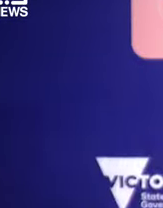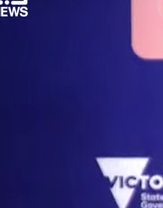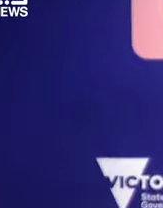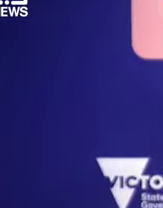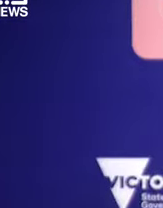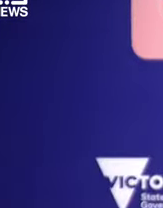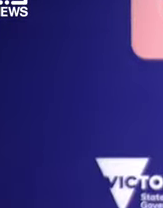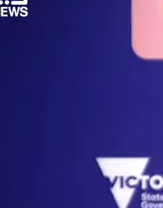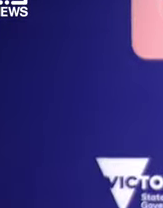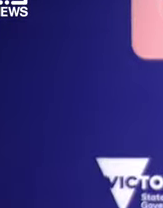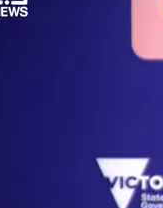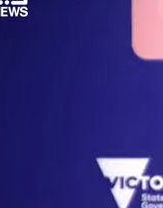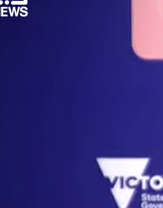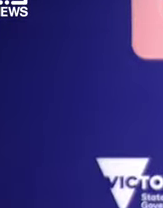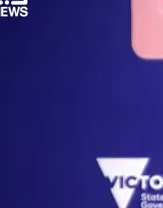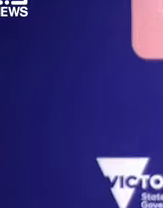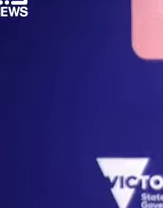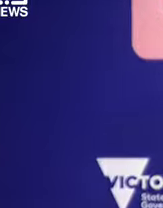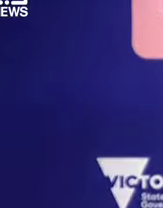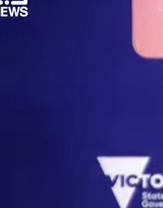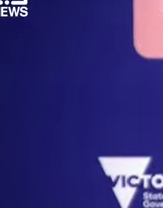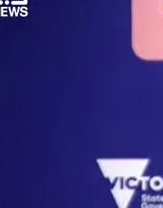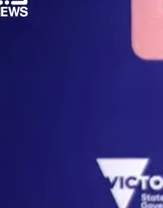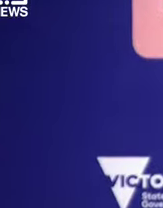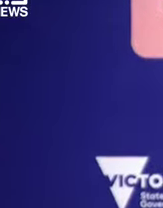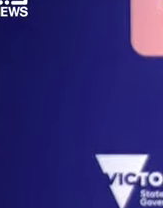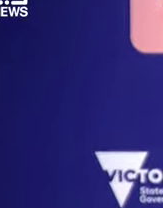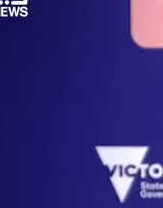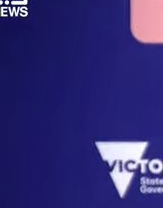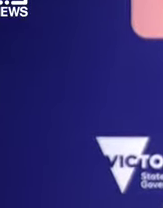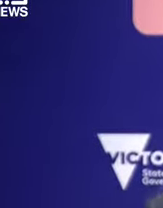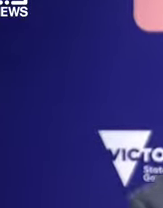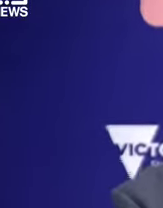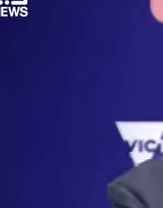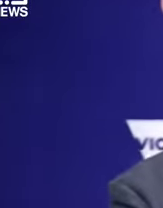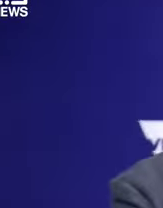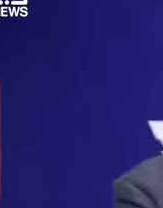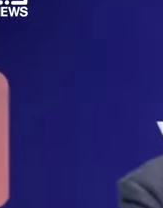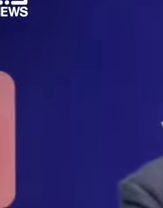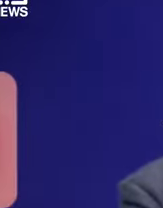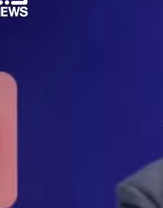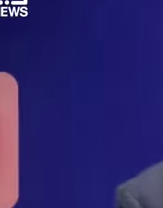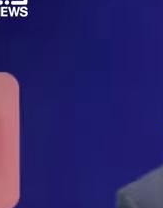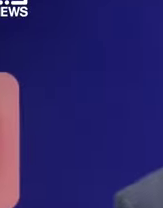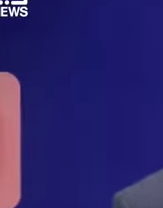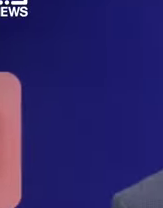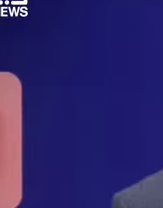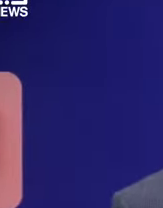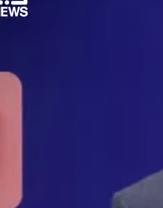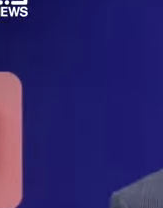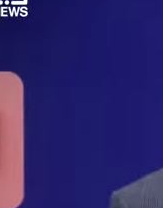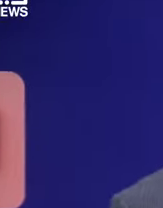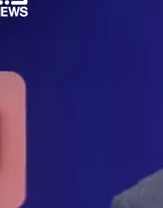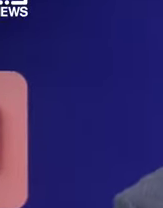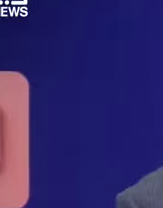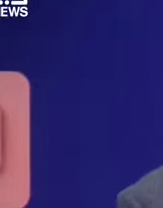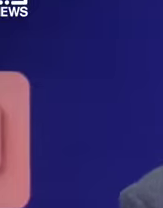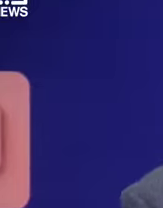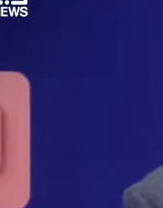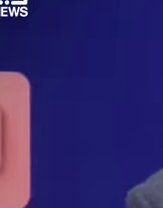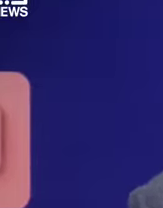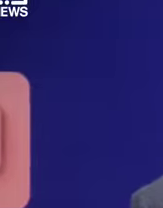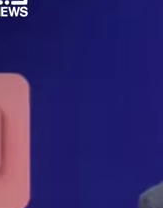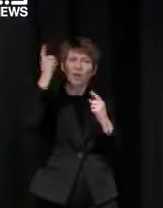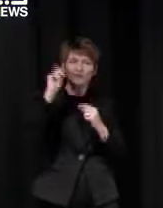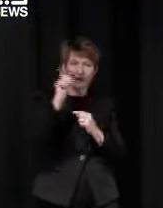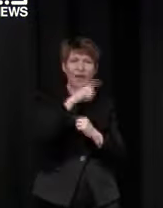thanks premier so as the premier indicated today we're announcing